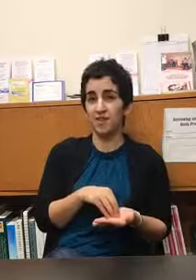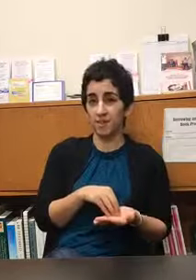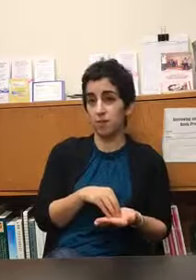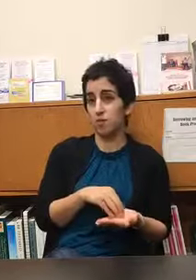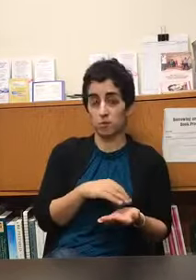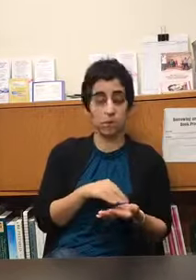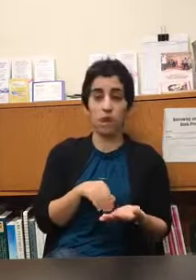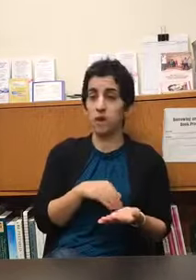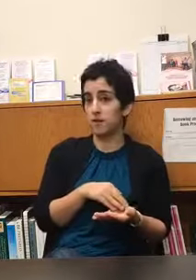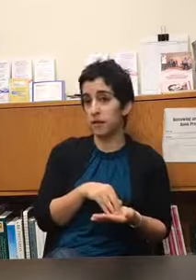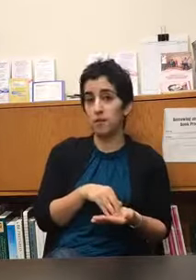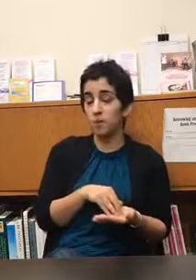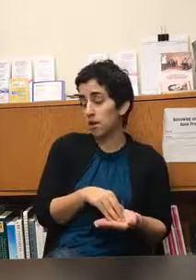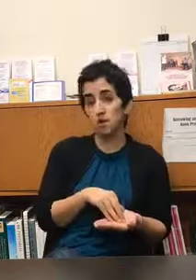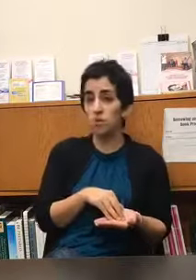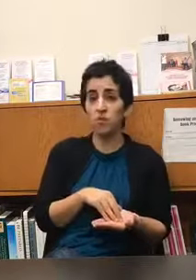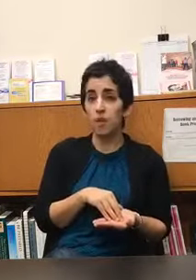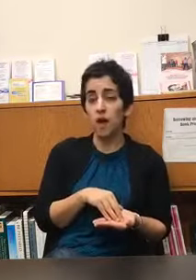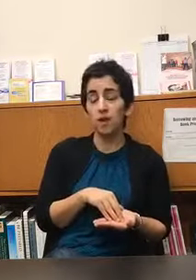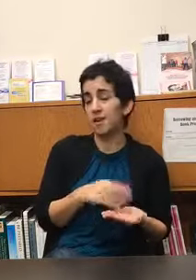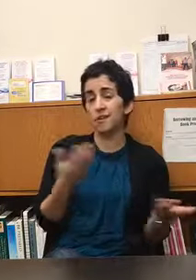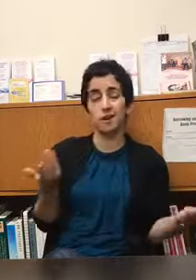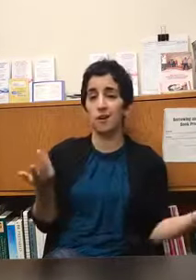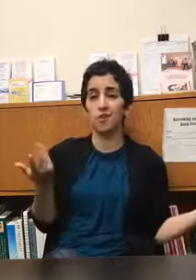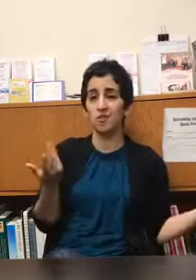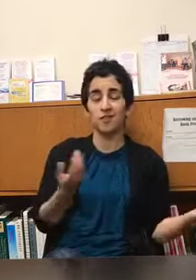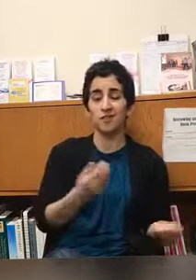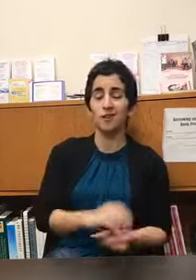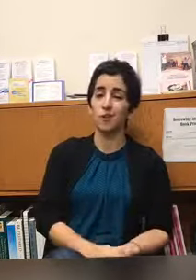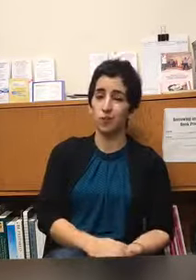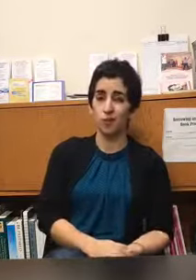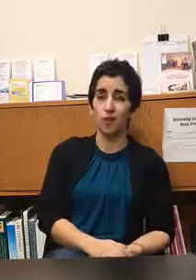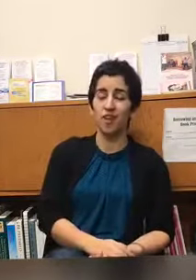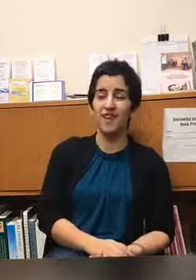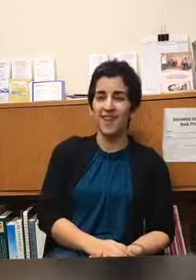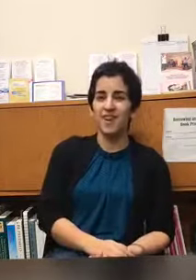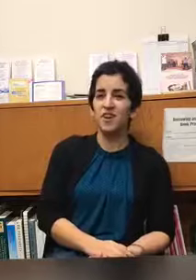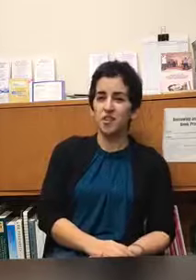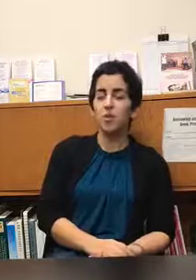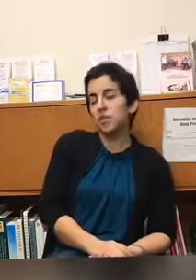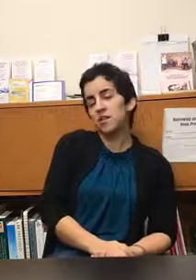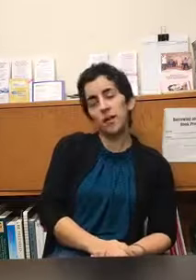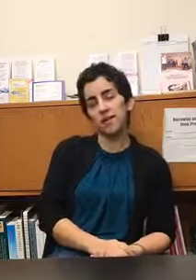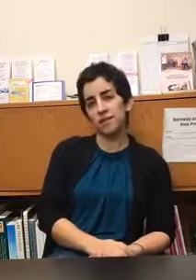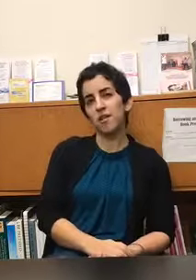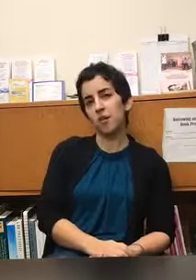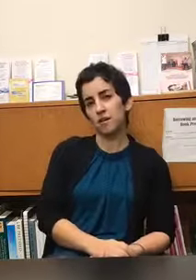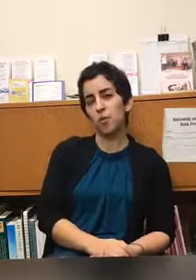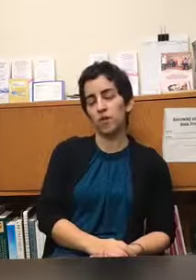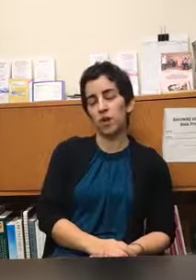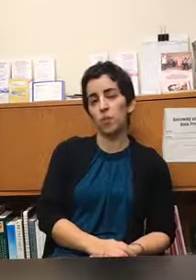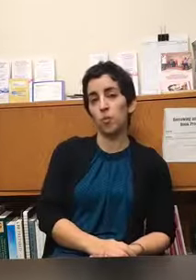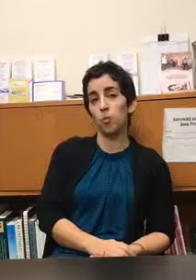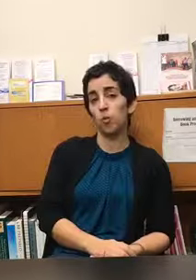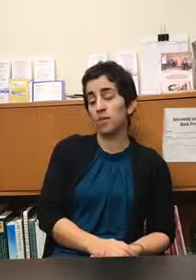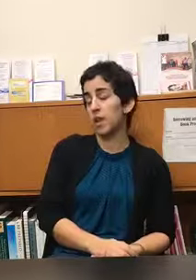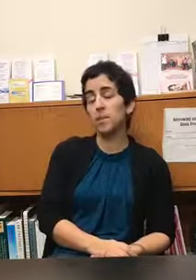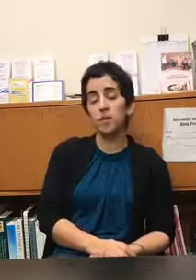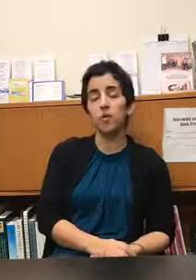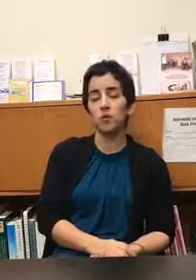uh saying something so we'll do that again technology is useful so it really depends on the client and what they what they came in for and